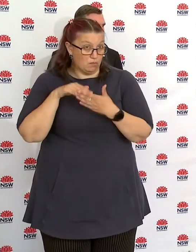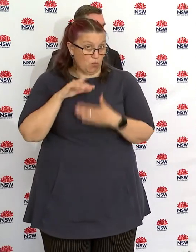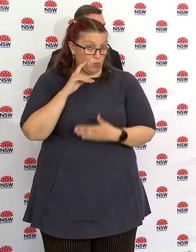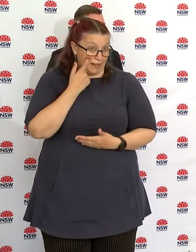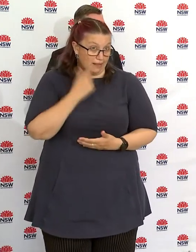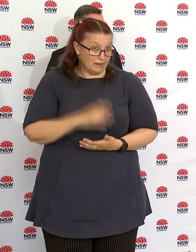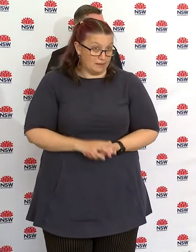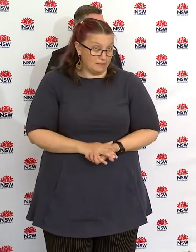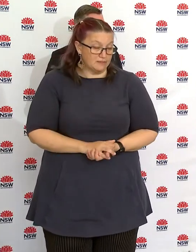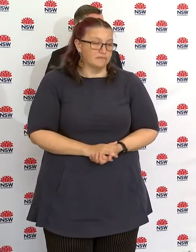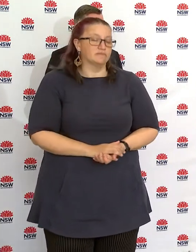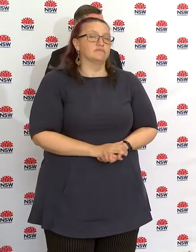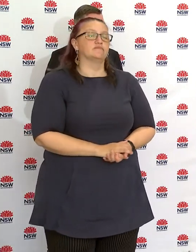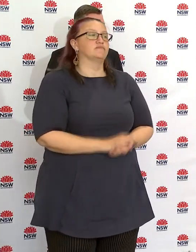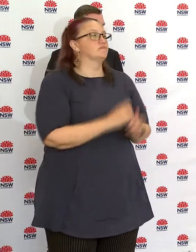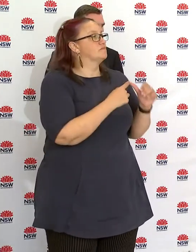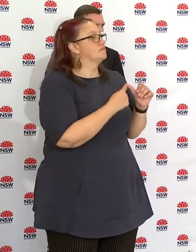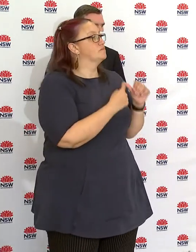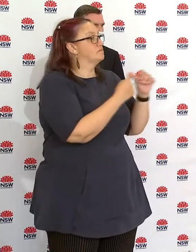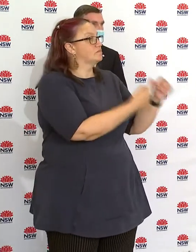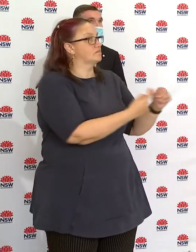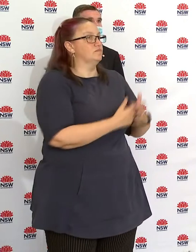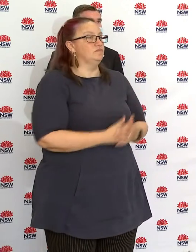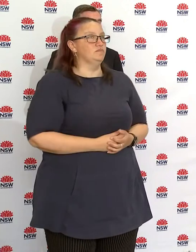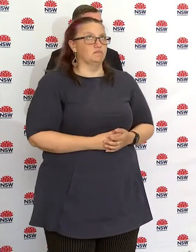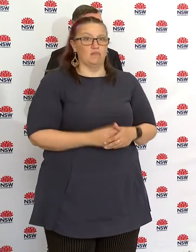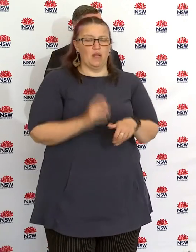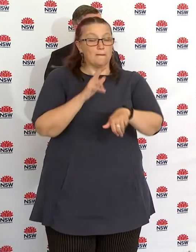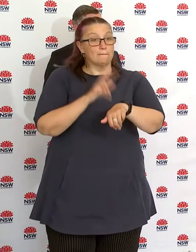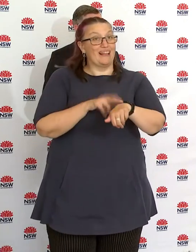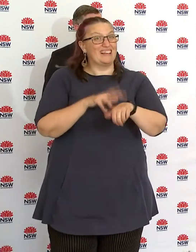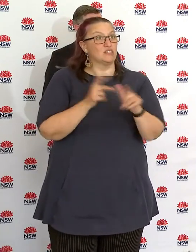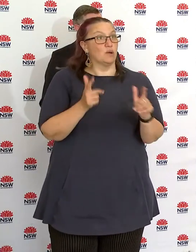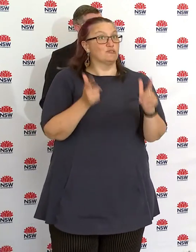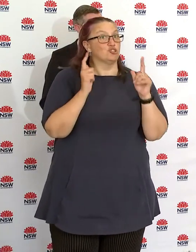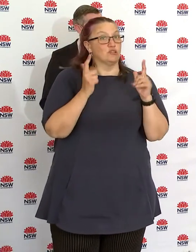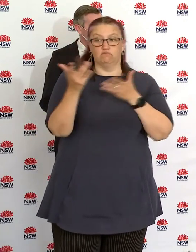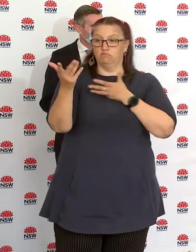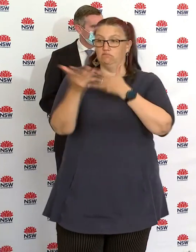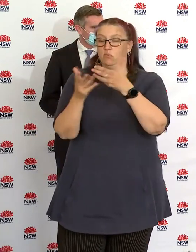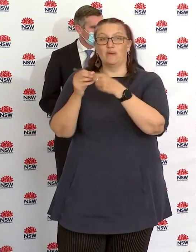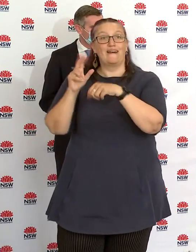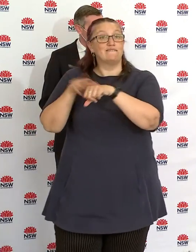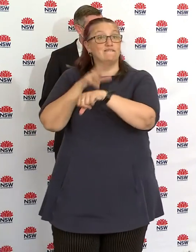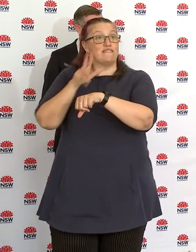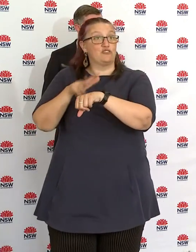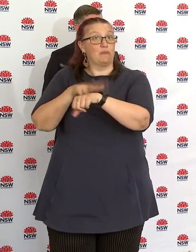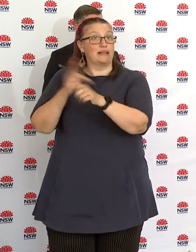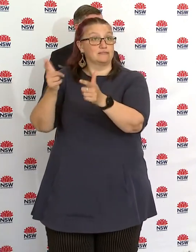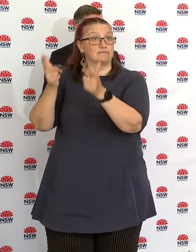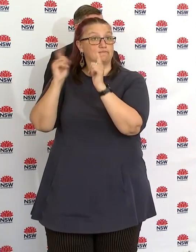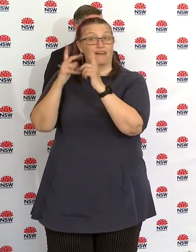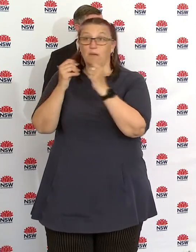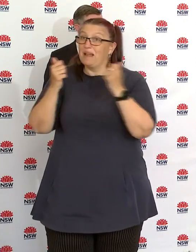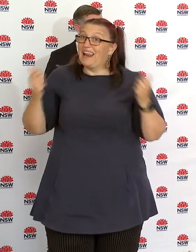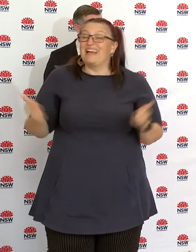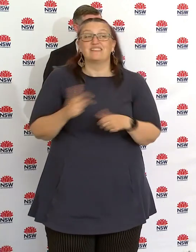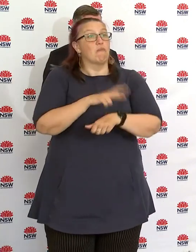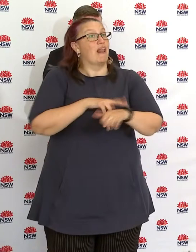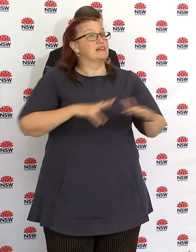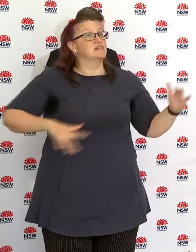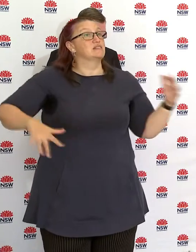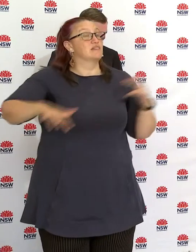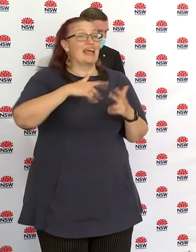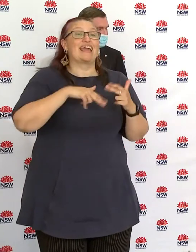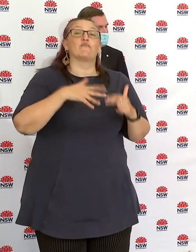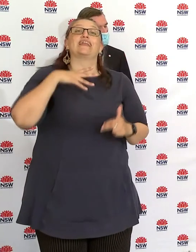the police commissioner is in regular contact with his federal counterparts. We have lots of boots on ground, and if we need more support, of